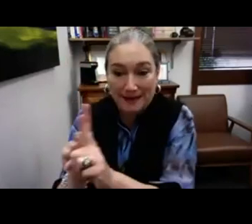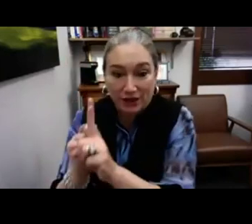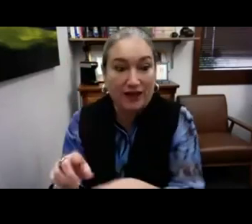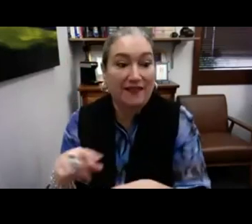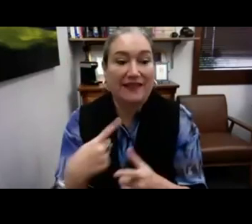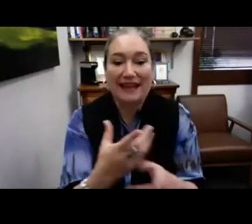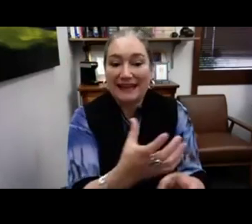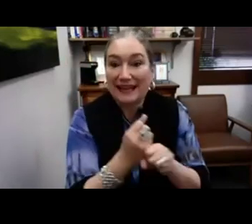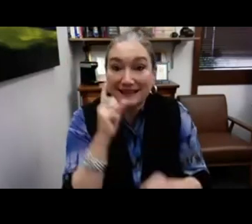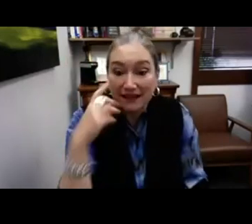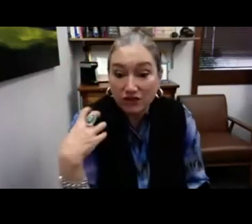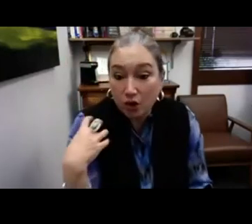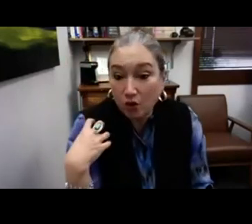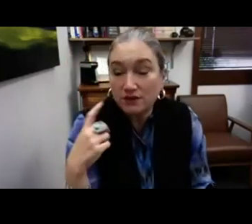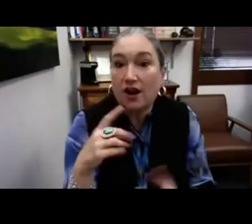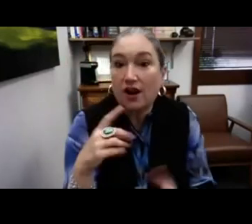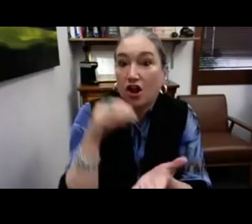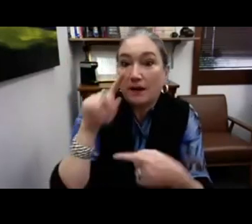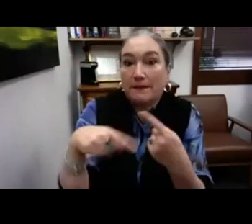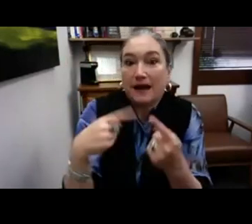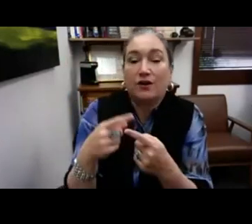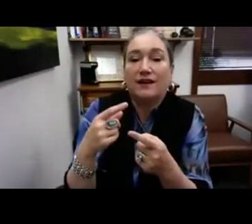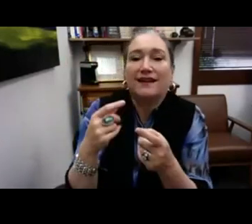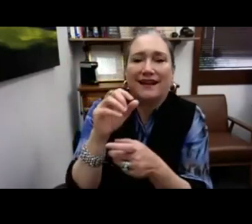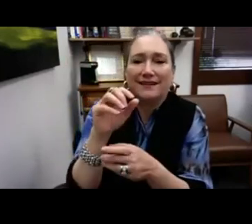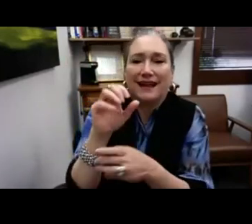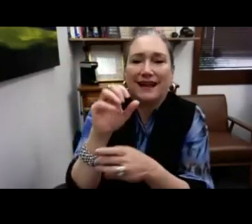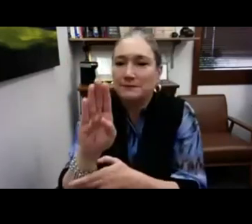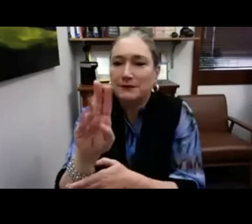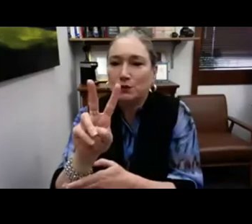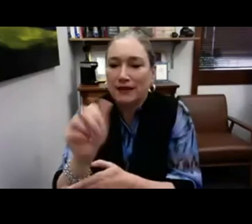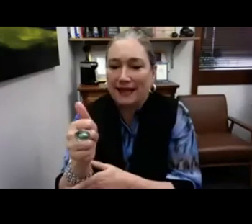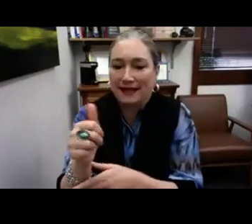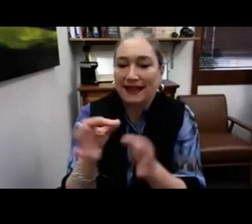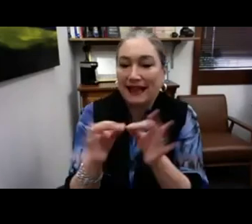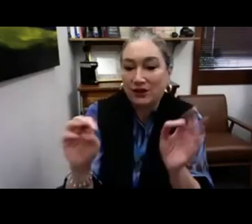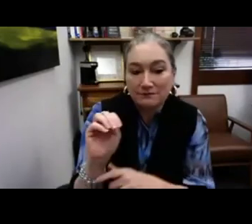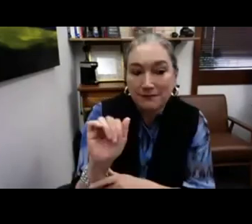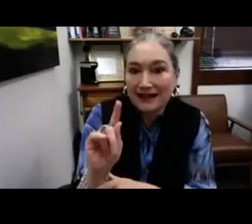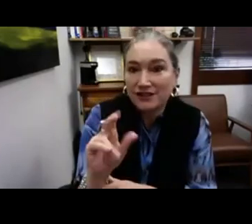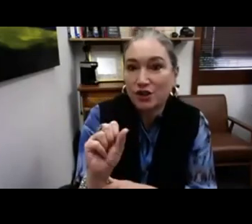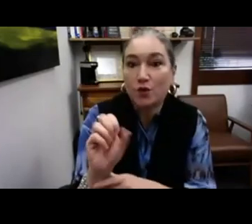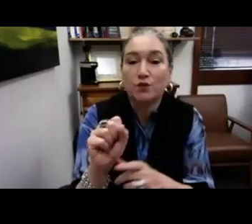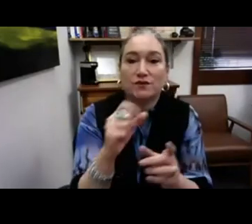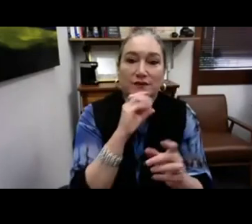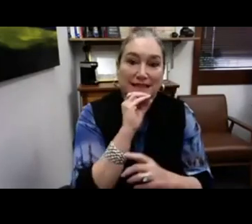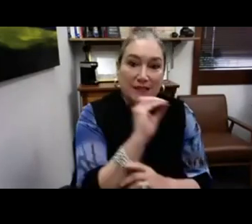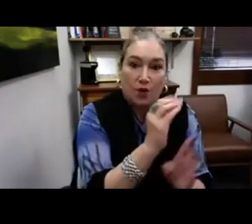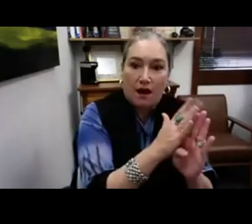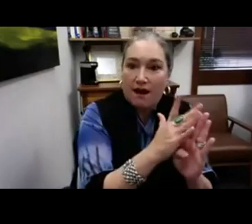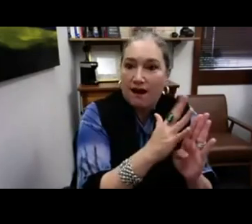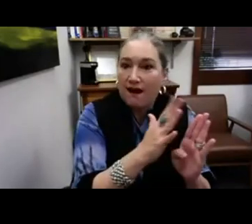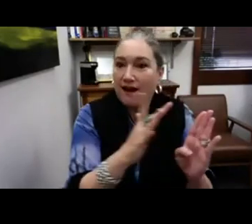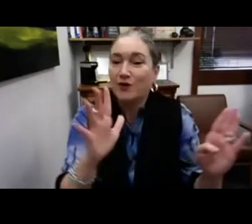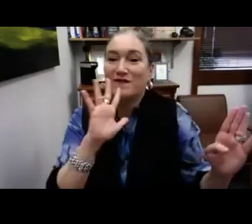and parent mentors. And then later receiving a deaf coach for AB 210 learning